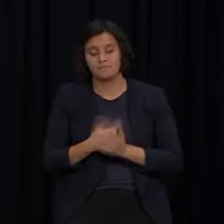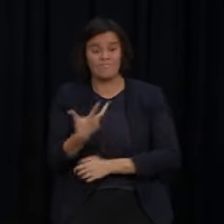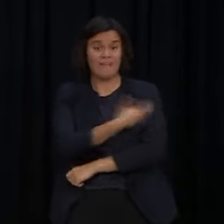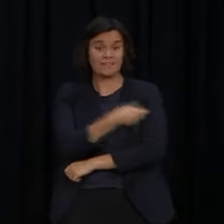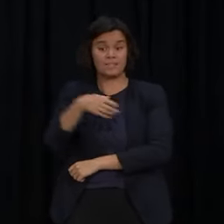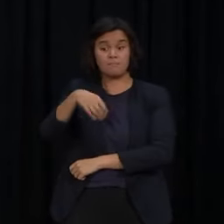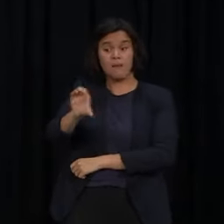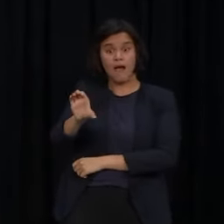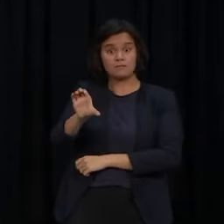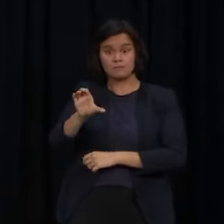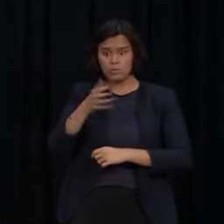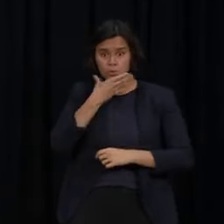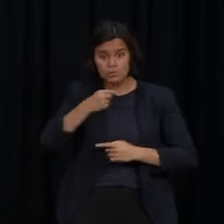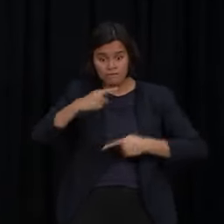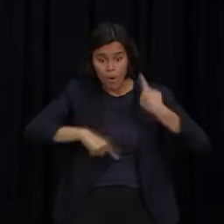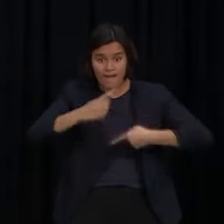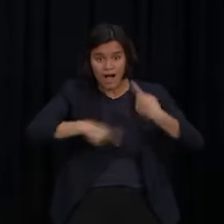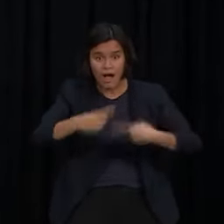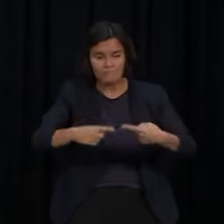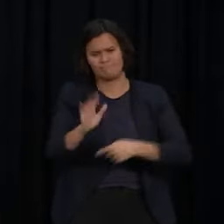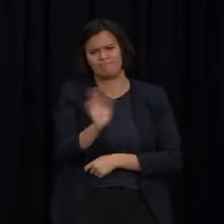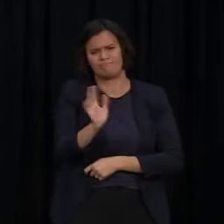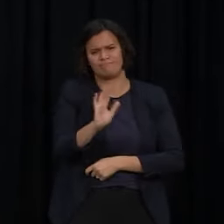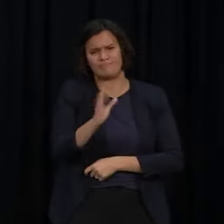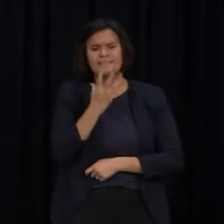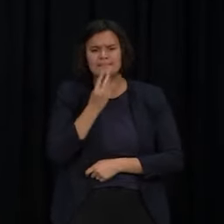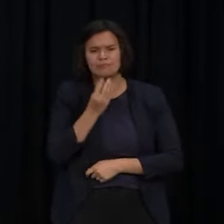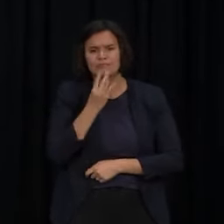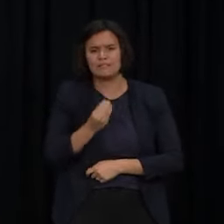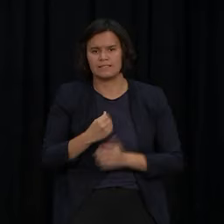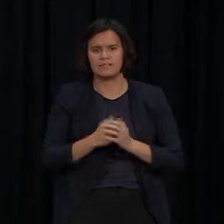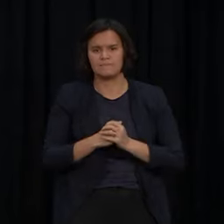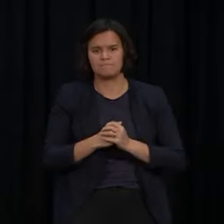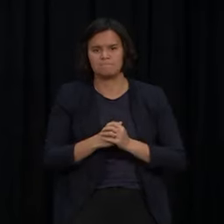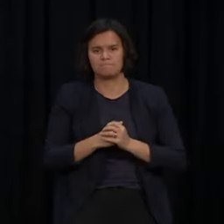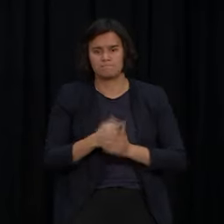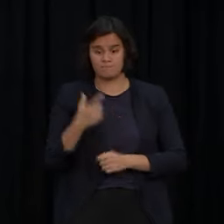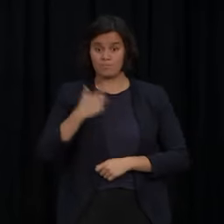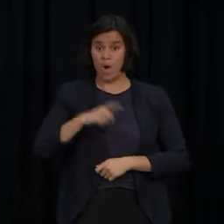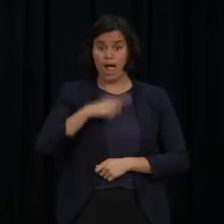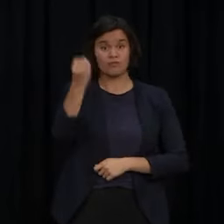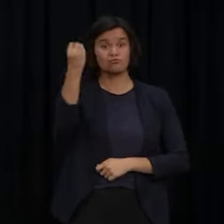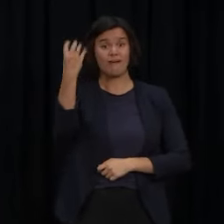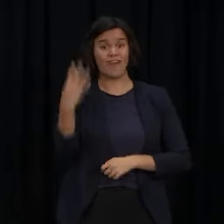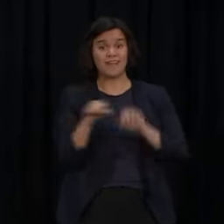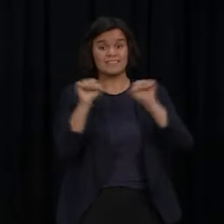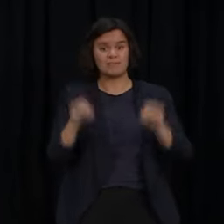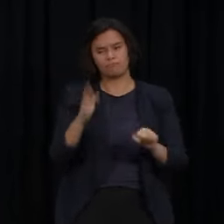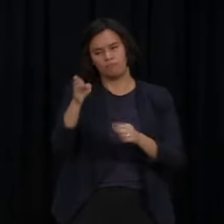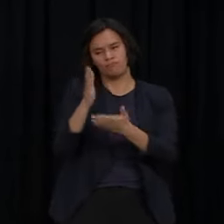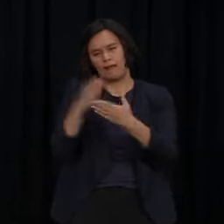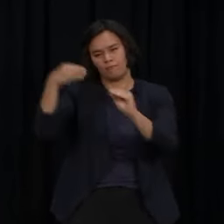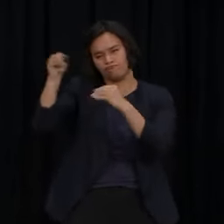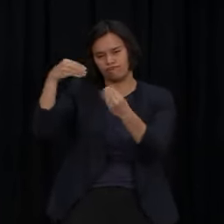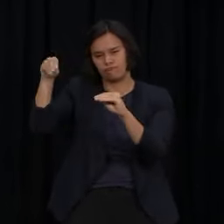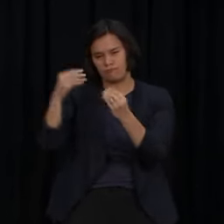temporary. Vaccine passes were a way of ensuring that within the relatively free system of the traffic lights, that people who